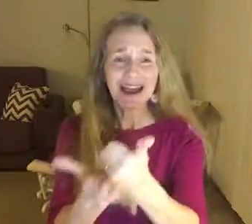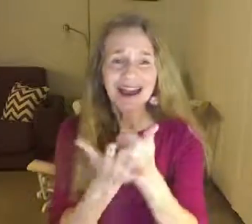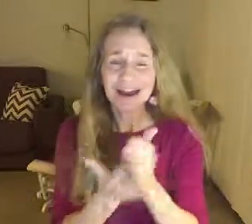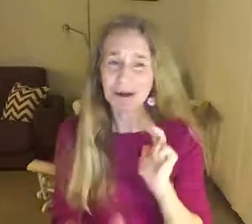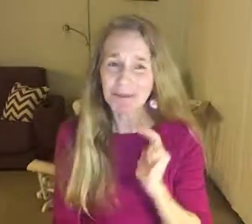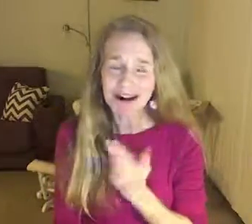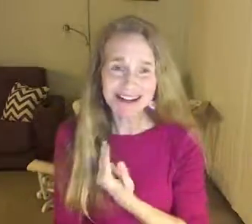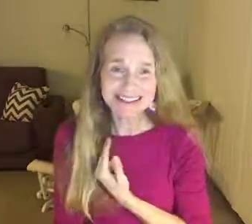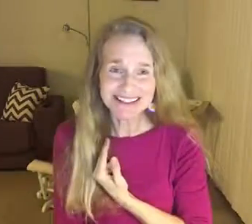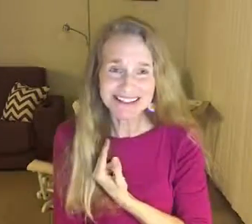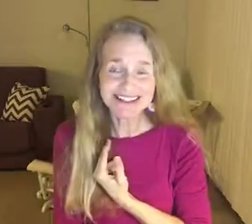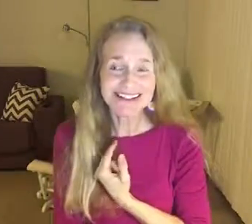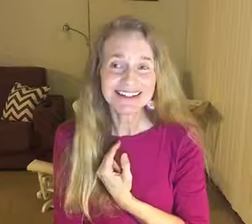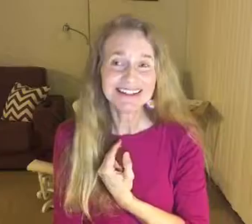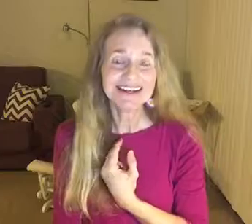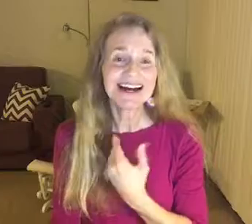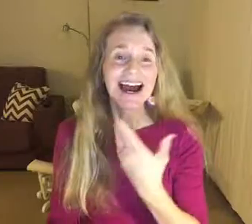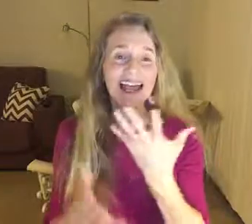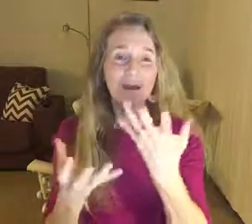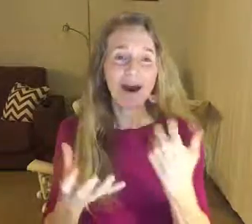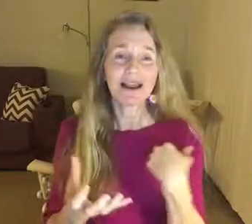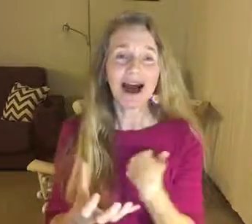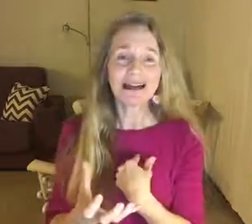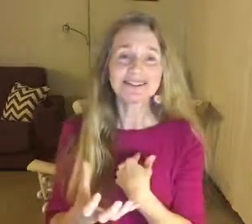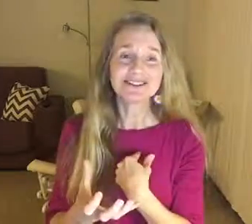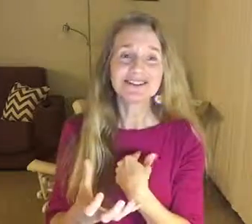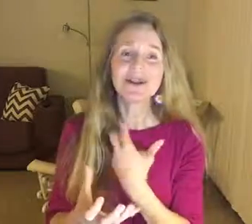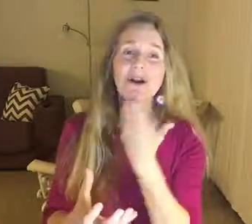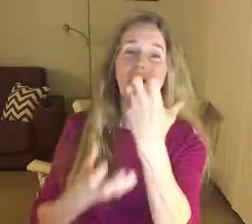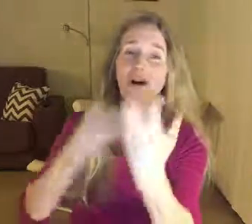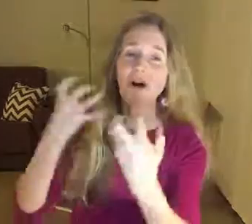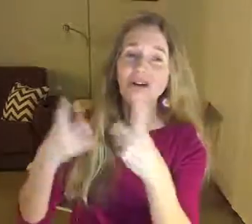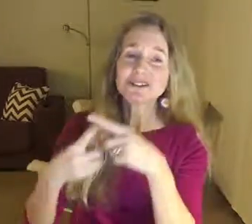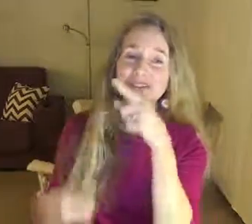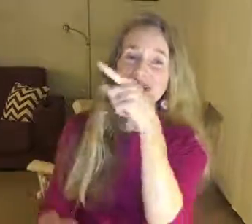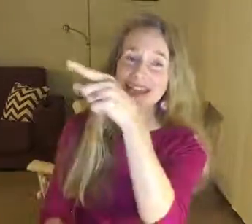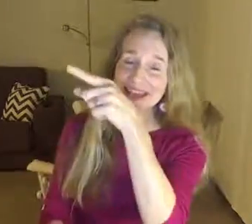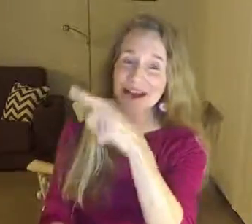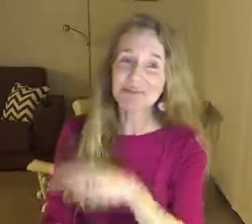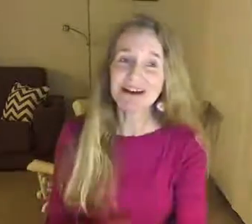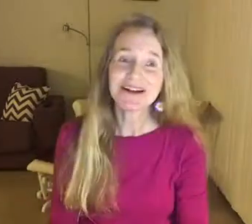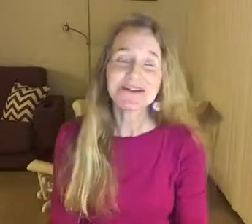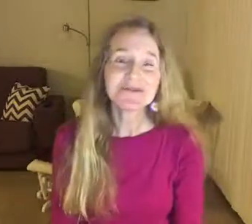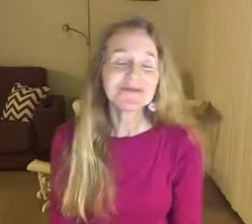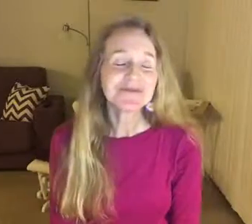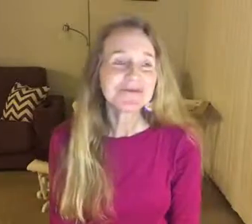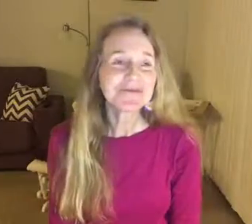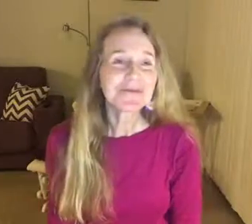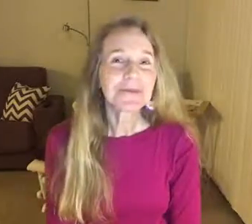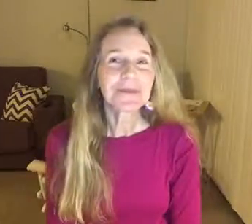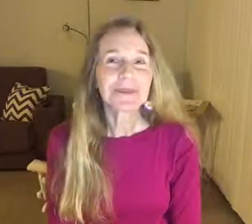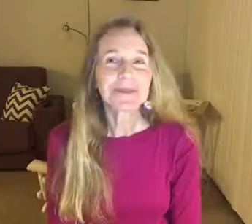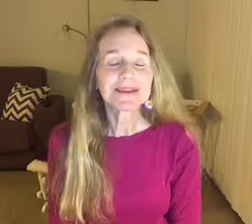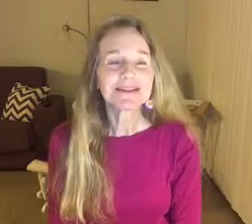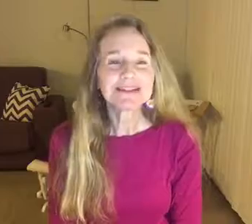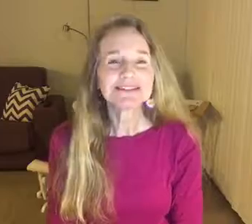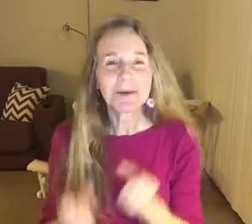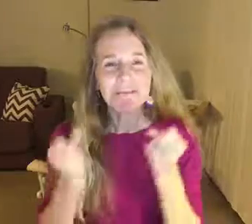help us. He wants us to call to Him. There's so